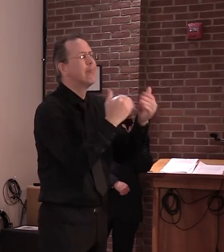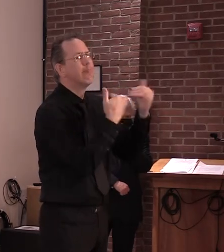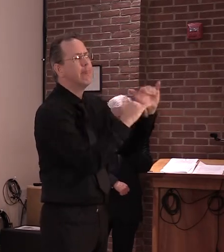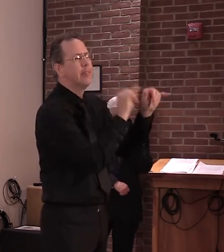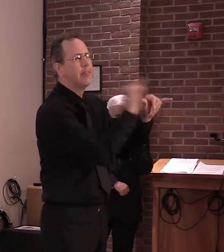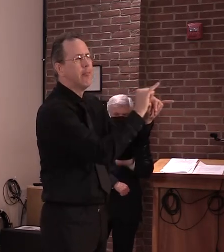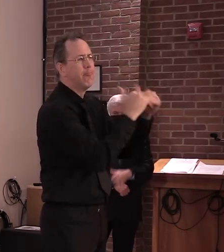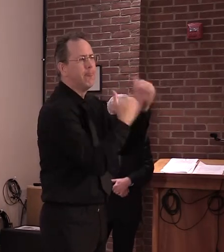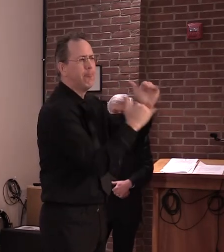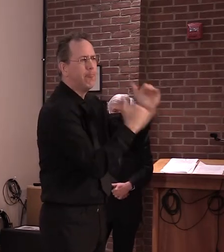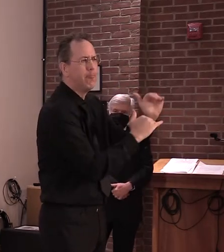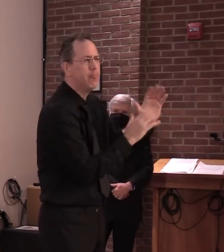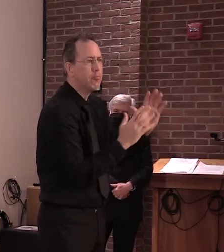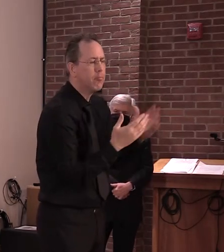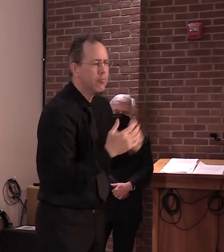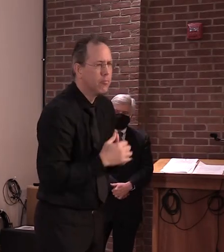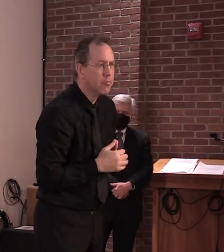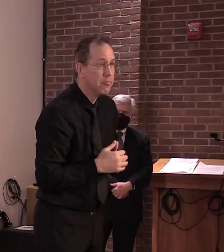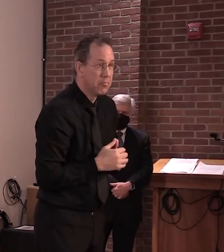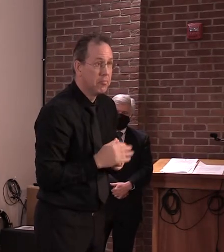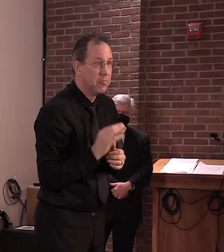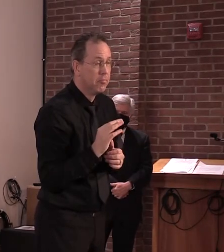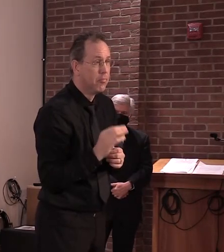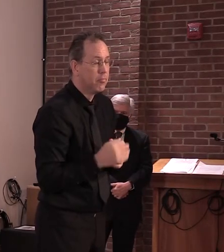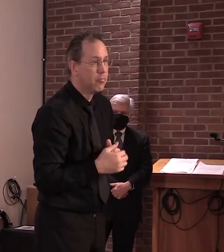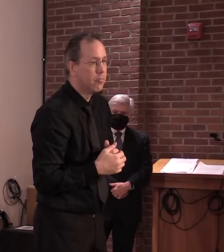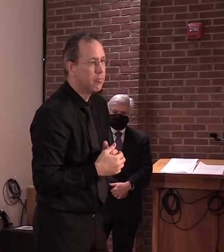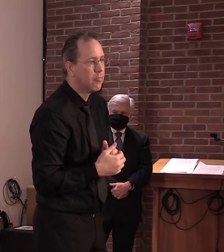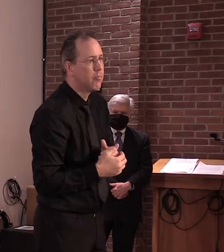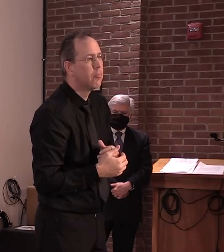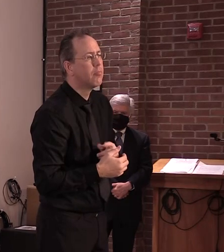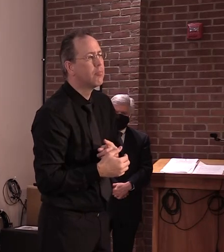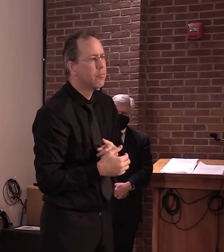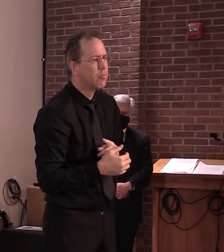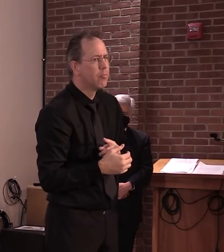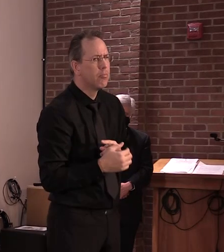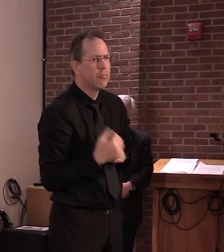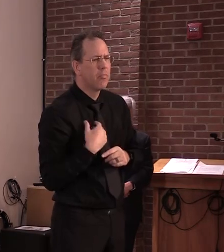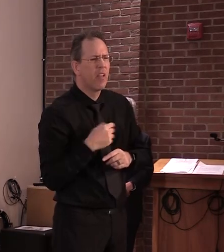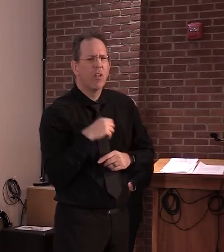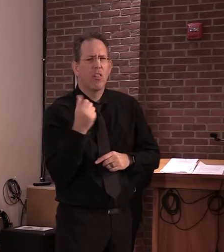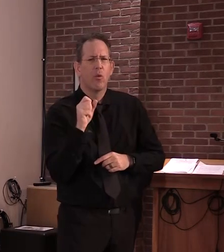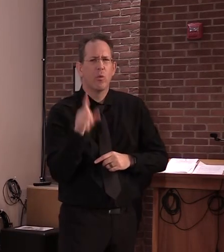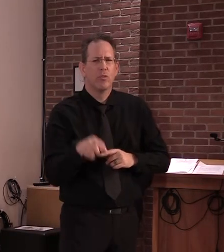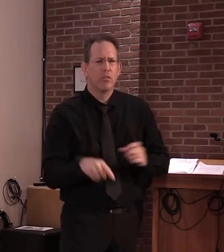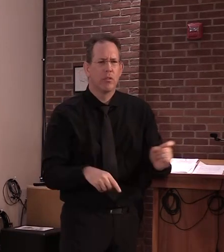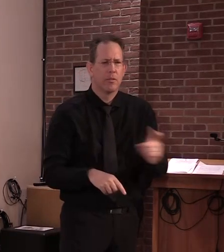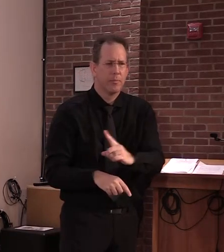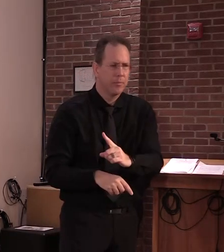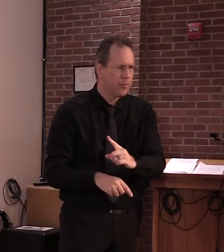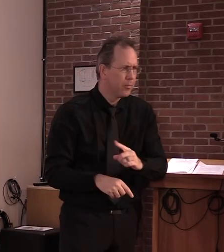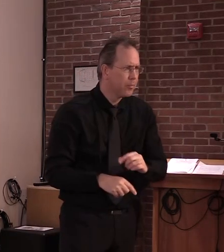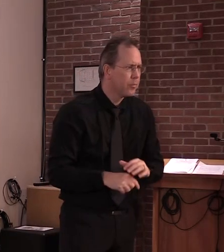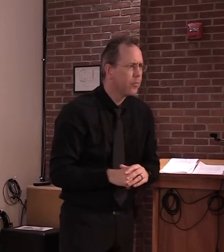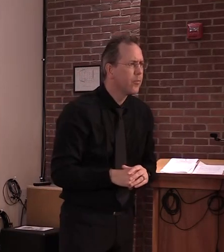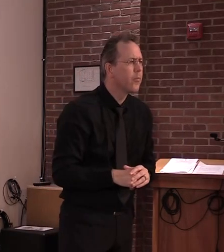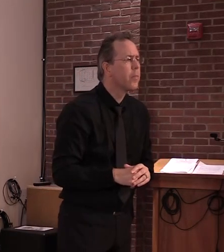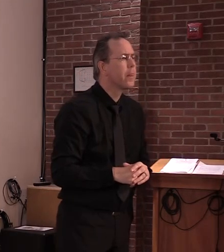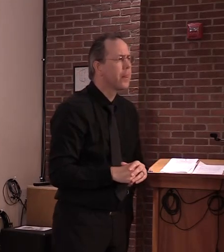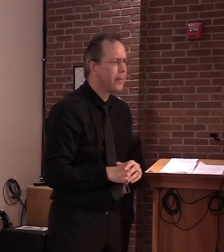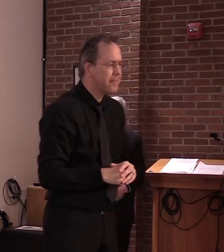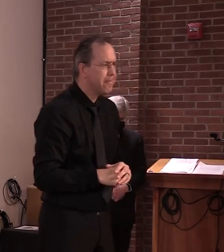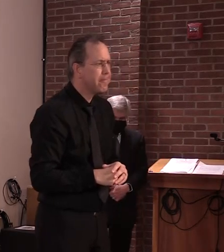Okay. And with these new retail businesses that will be allowed to open, will you be conducting